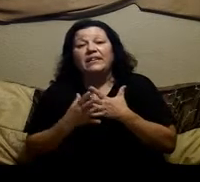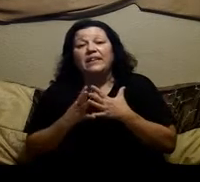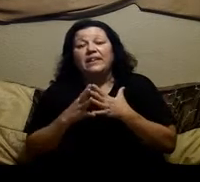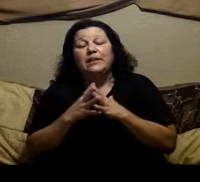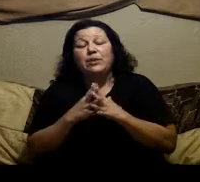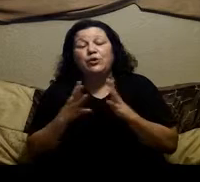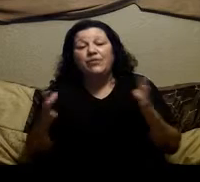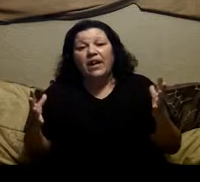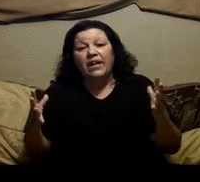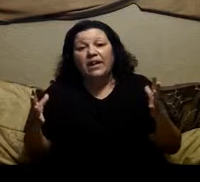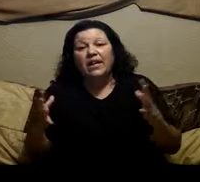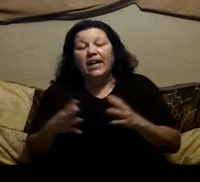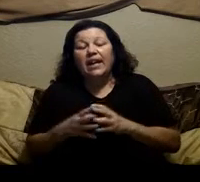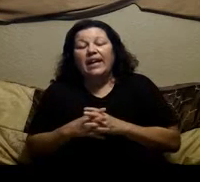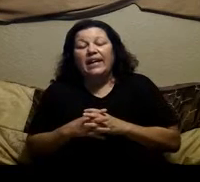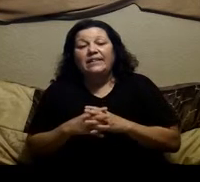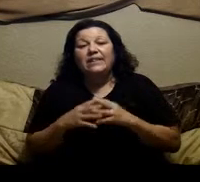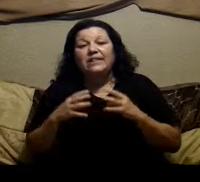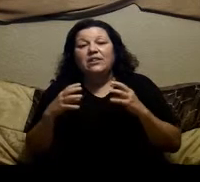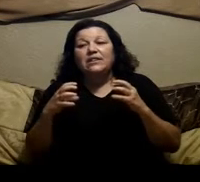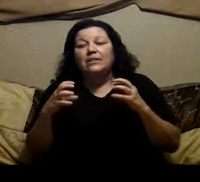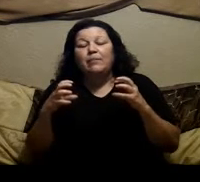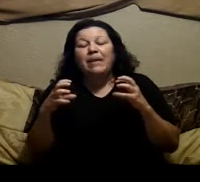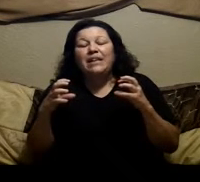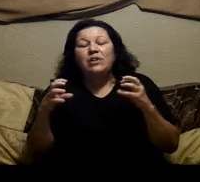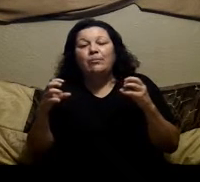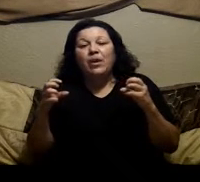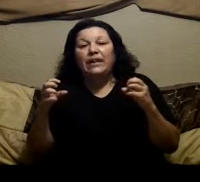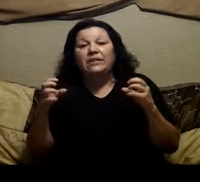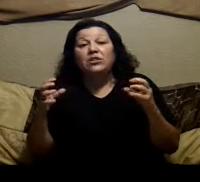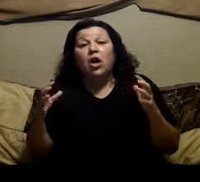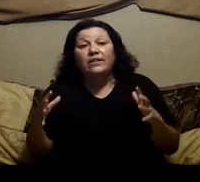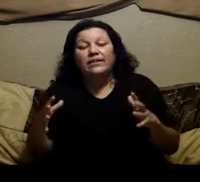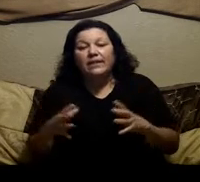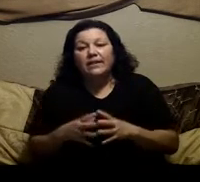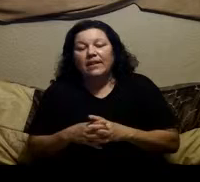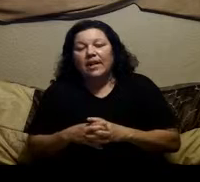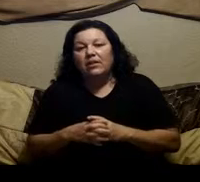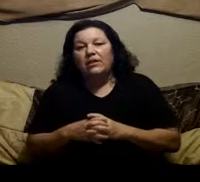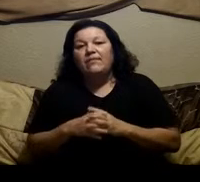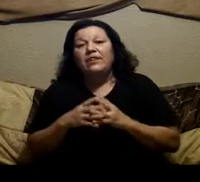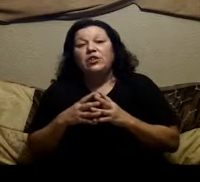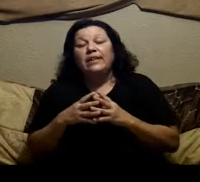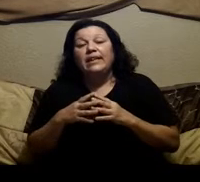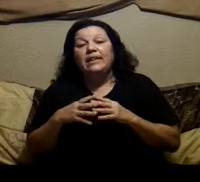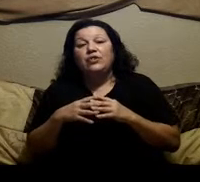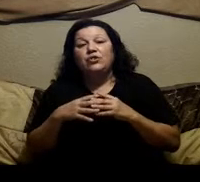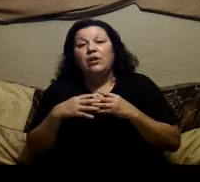it's putrefying it's making your body toxic it'll eventually start